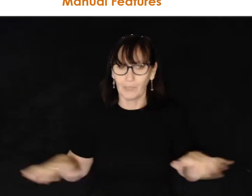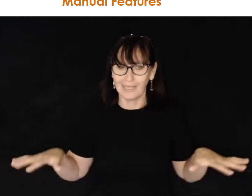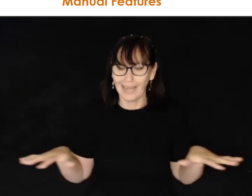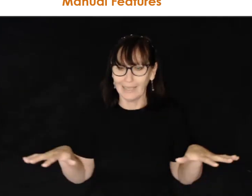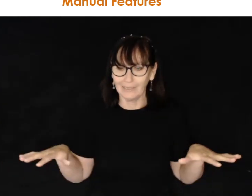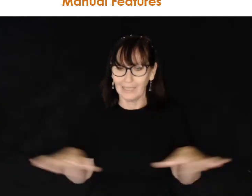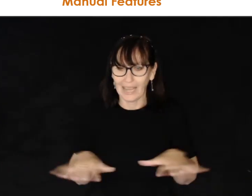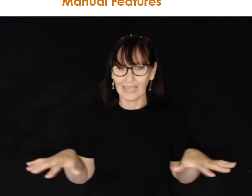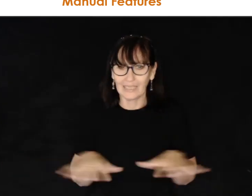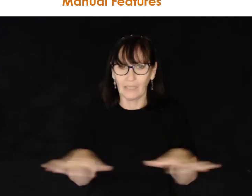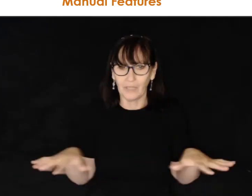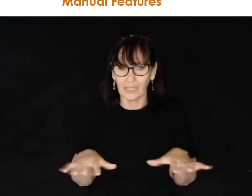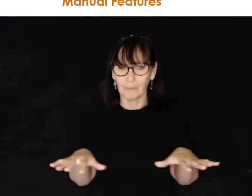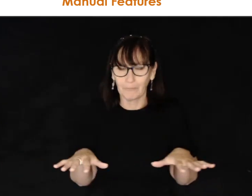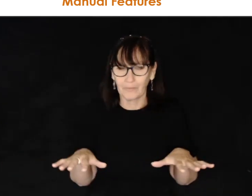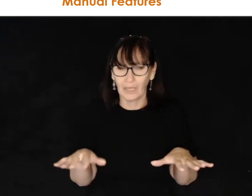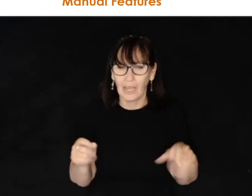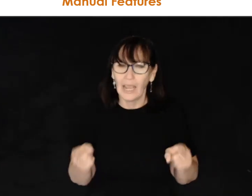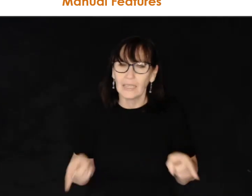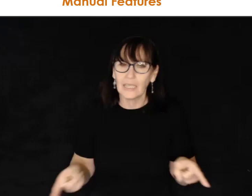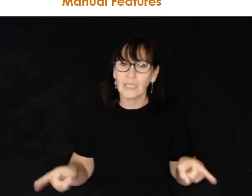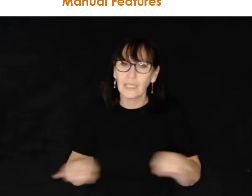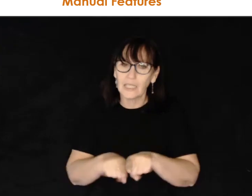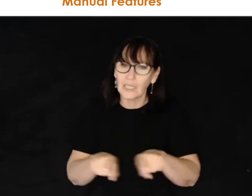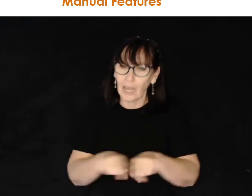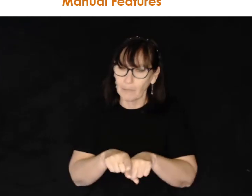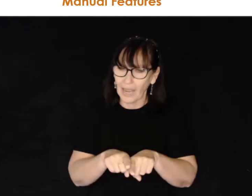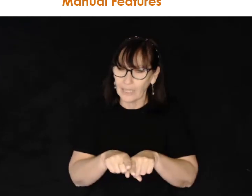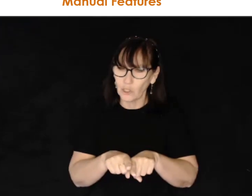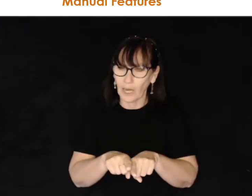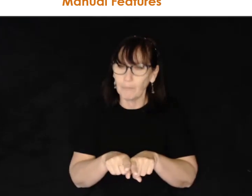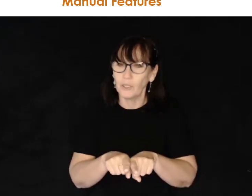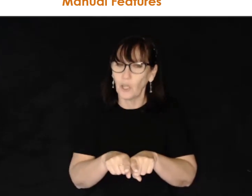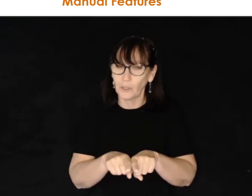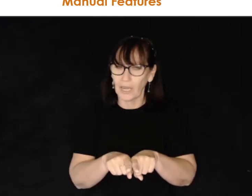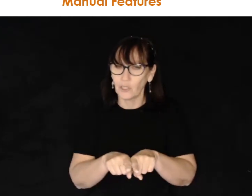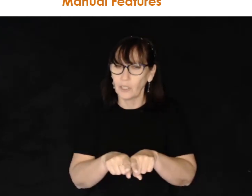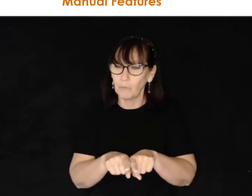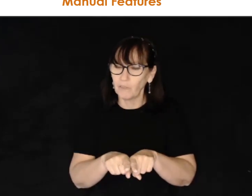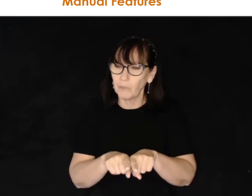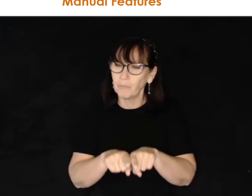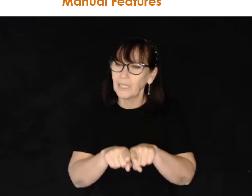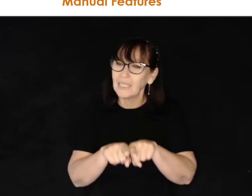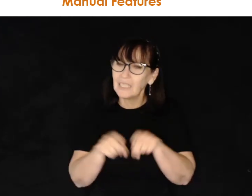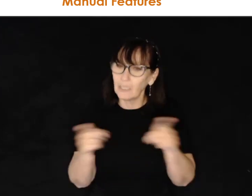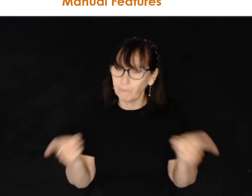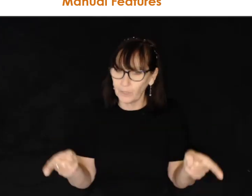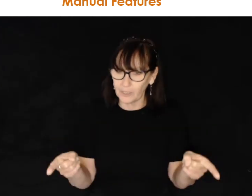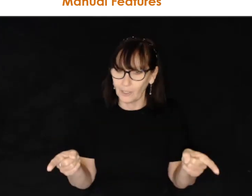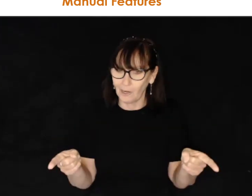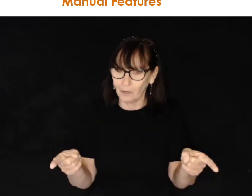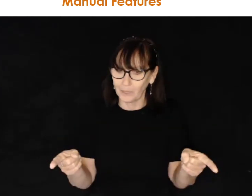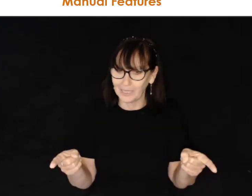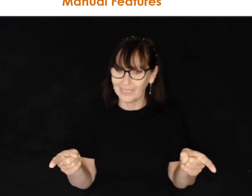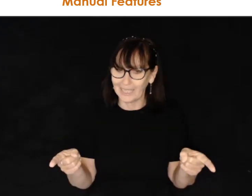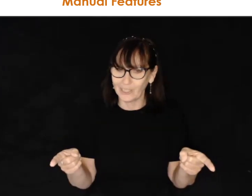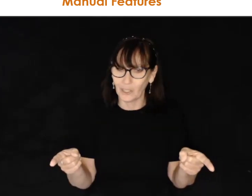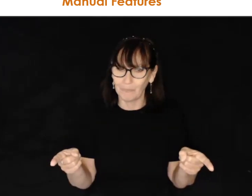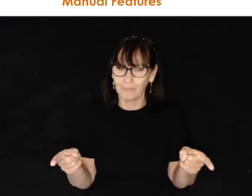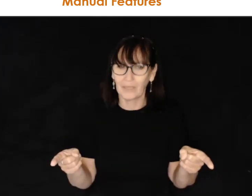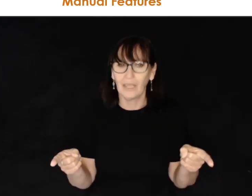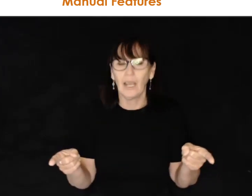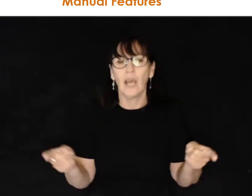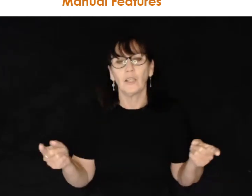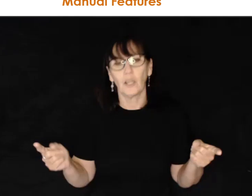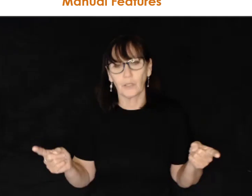palms down, activity. This is the same hand shape, location and movement but a different orientation.